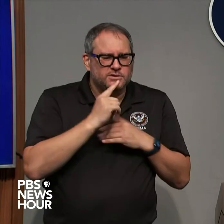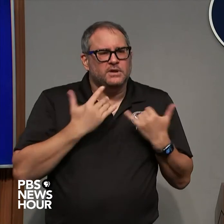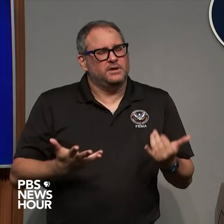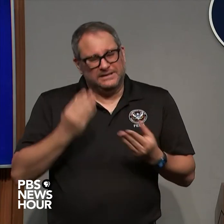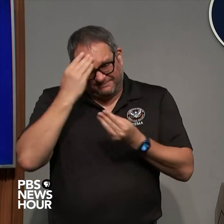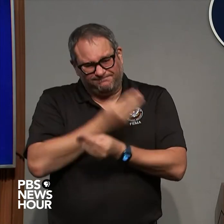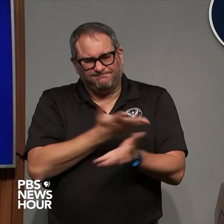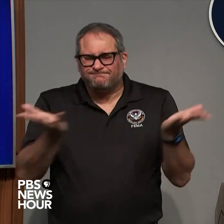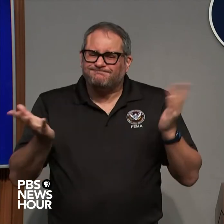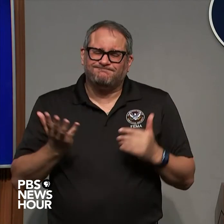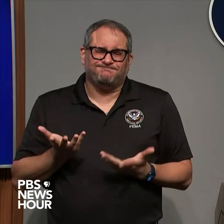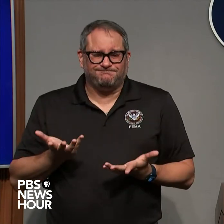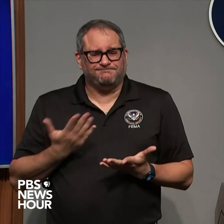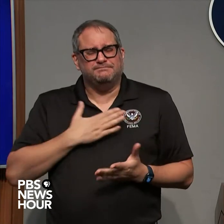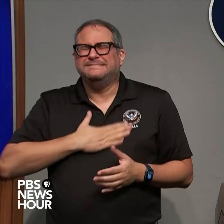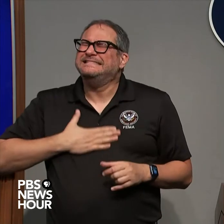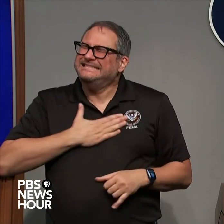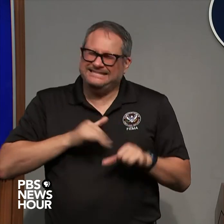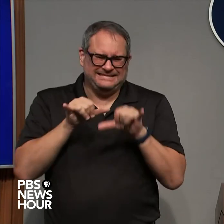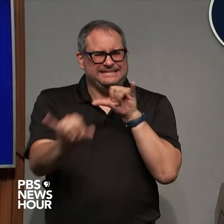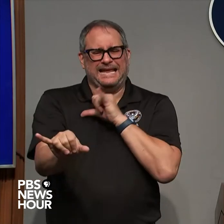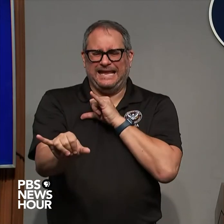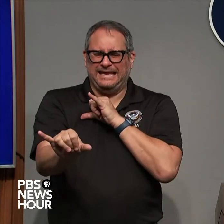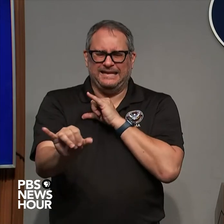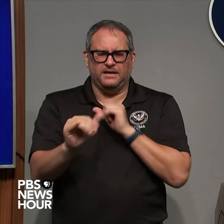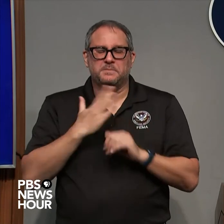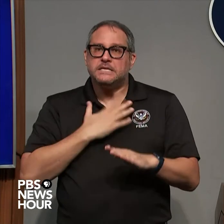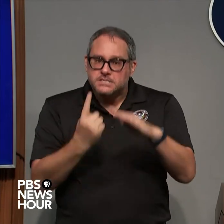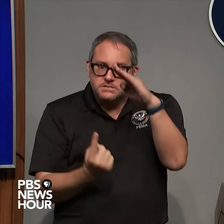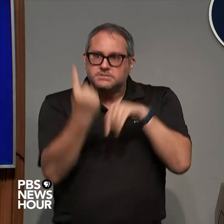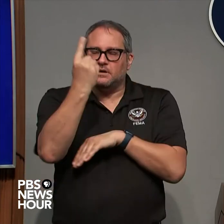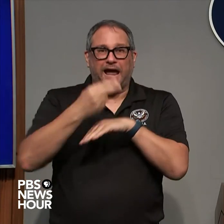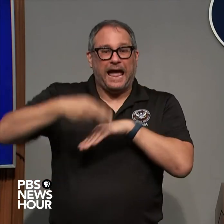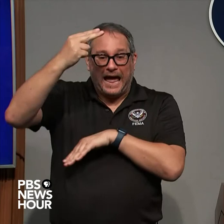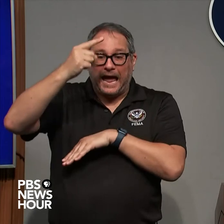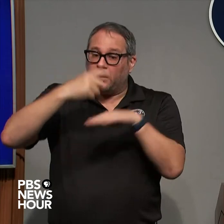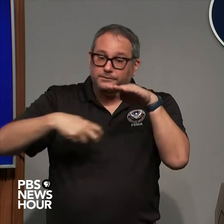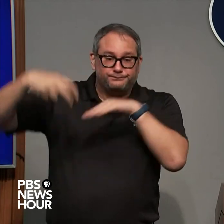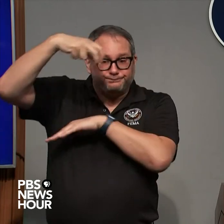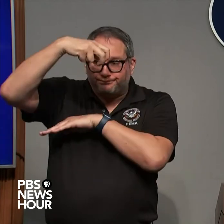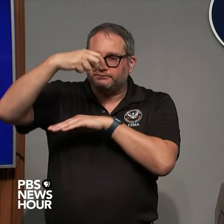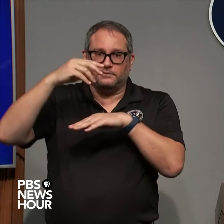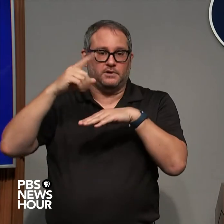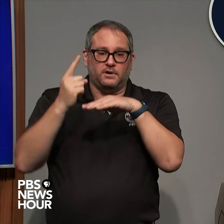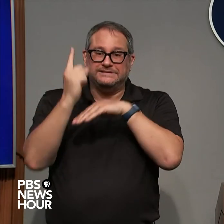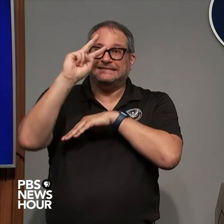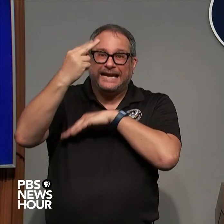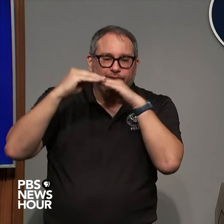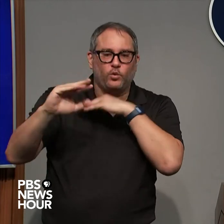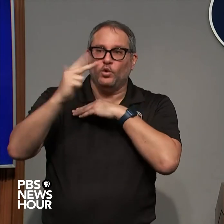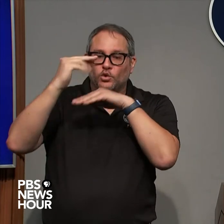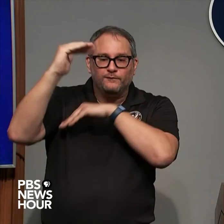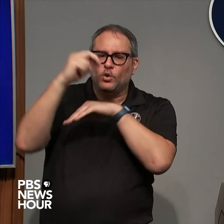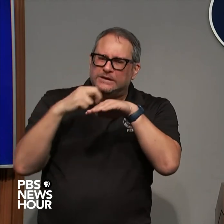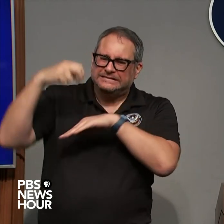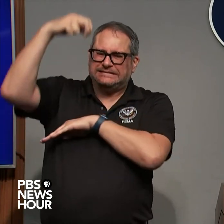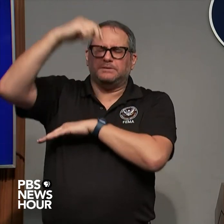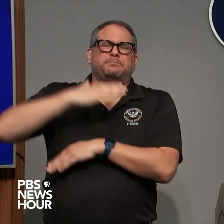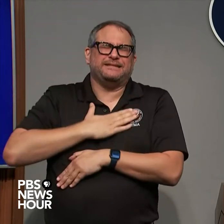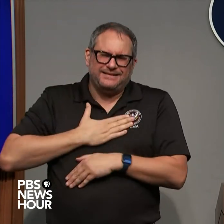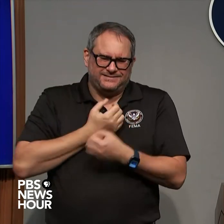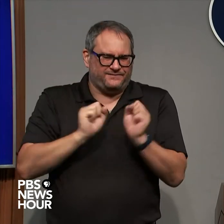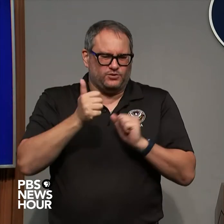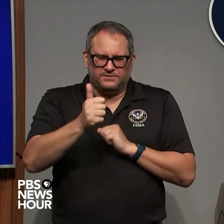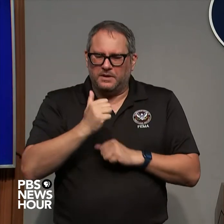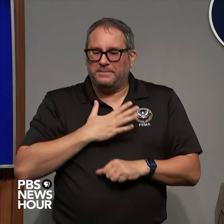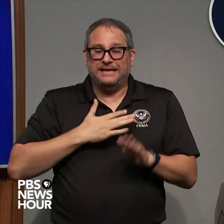to high ground right and that they are putting themselves and their families in a position that is going to keep them safe for those that